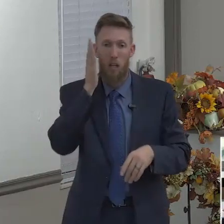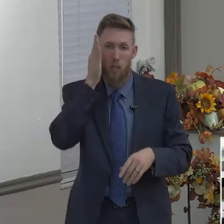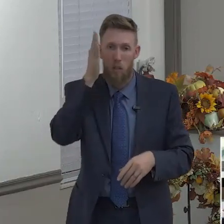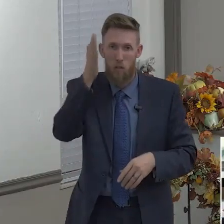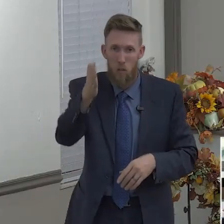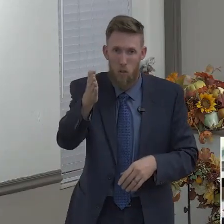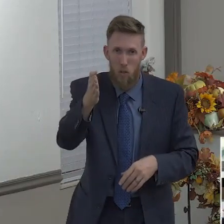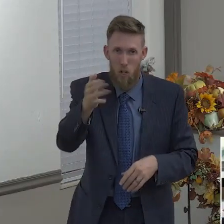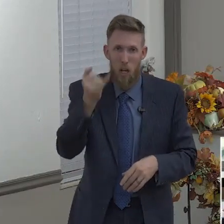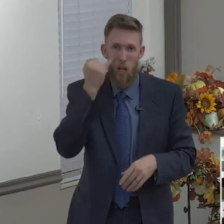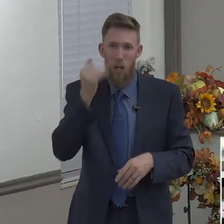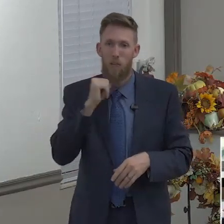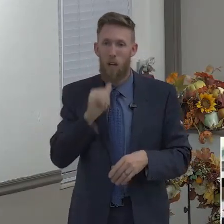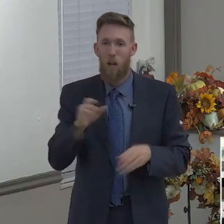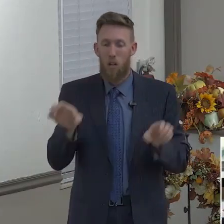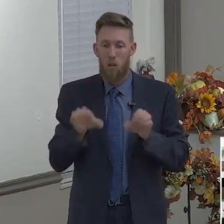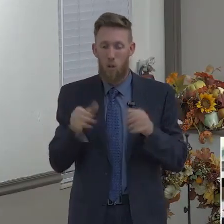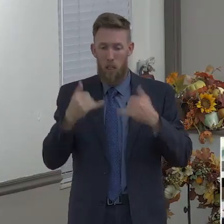We won't find it.